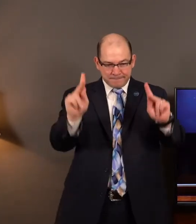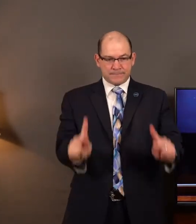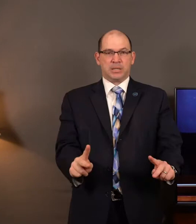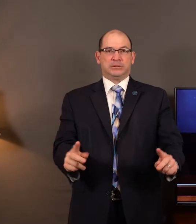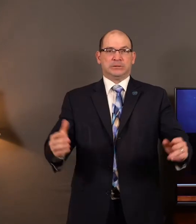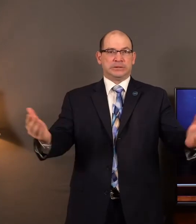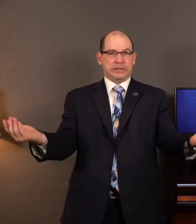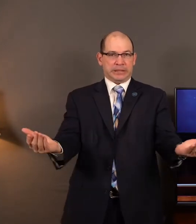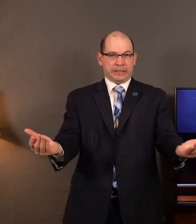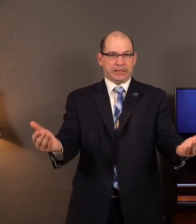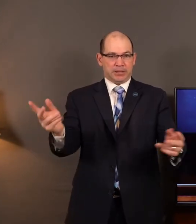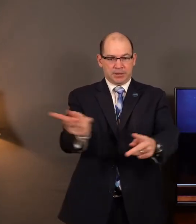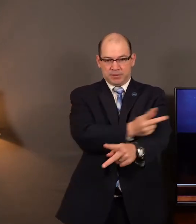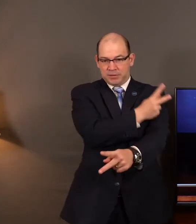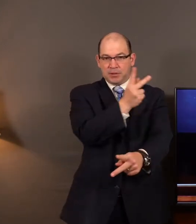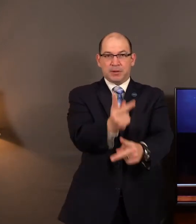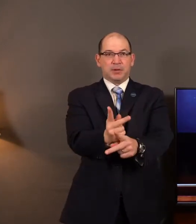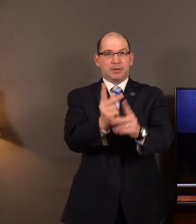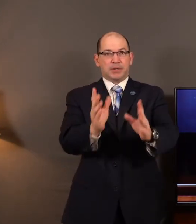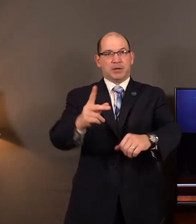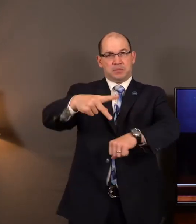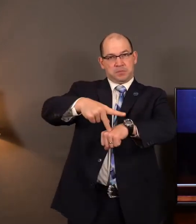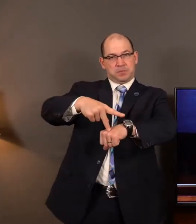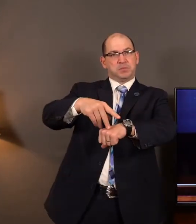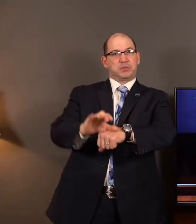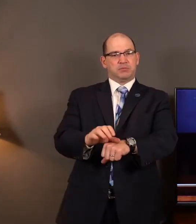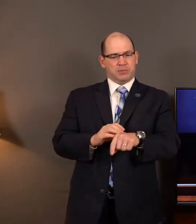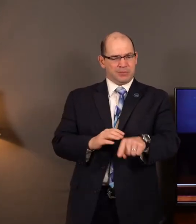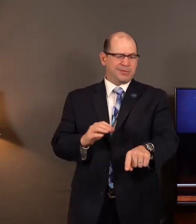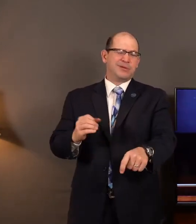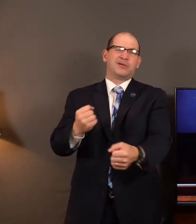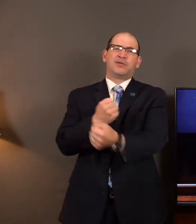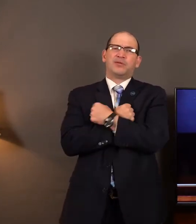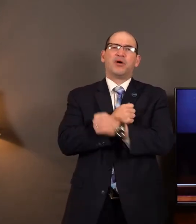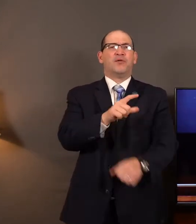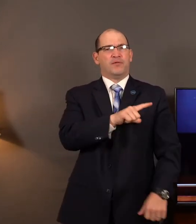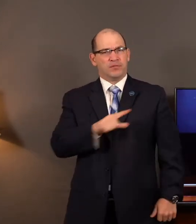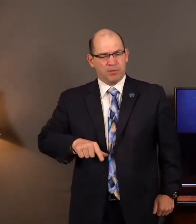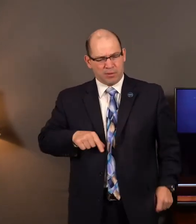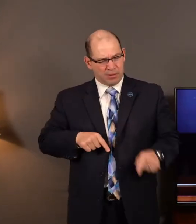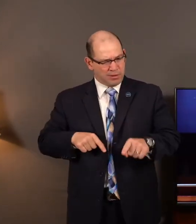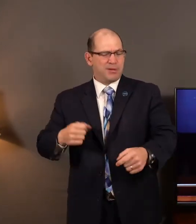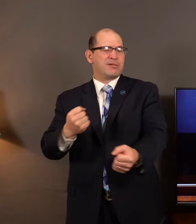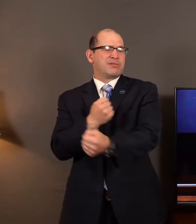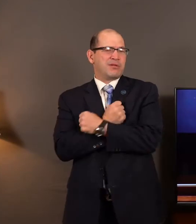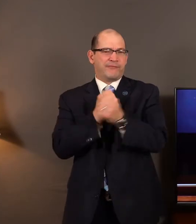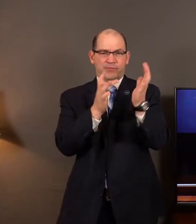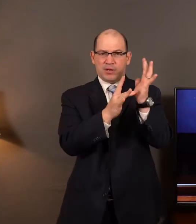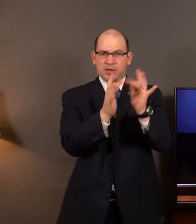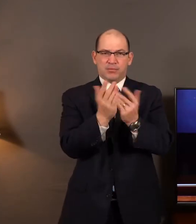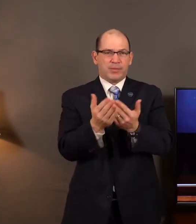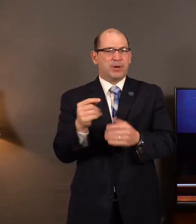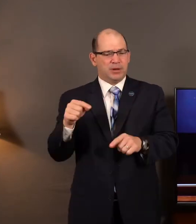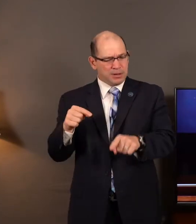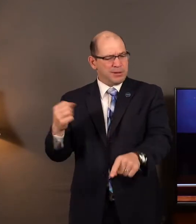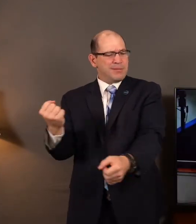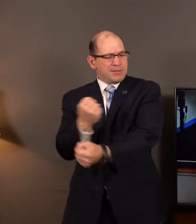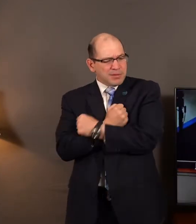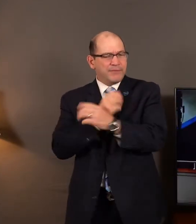Church and our pastor. I'm thankful for our pastor's love for the Lord. Love for the Bible. Love for his family. His ministry philosophy.